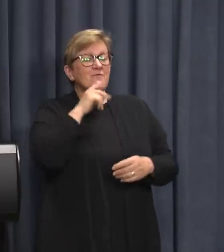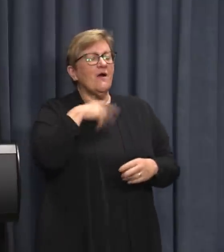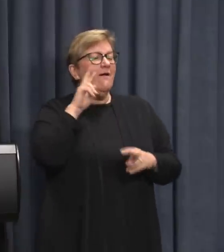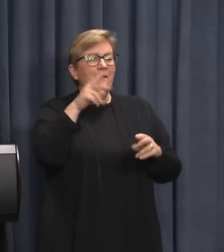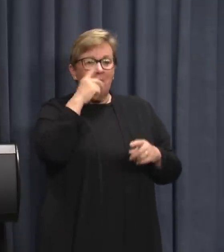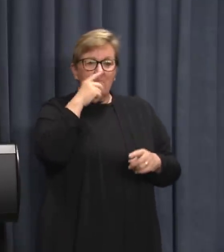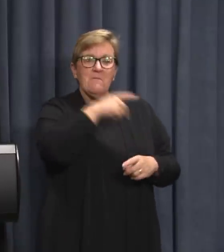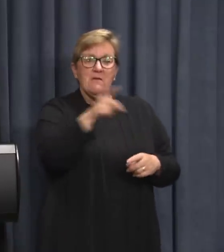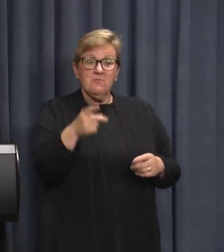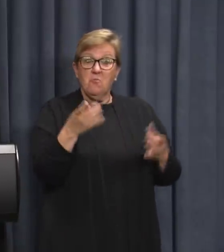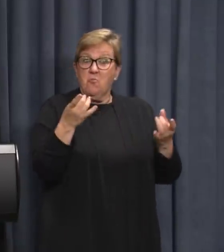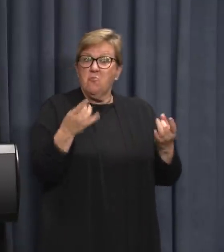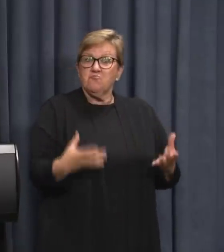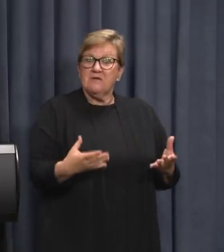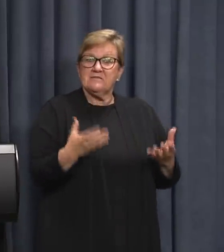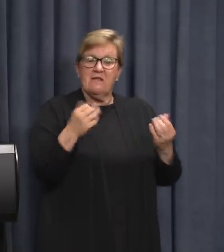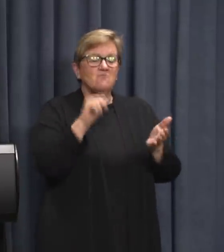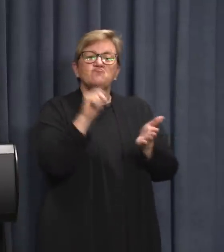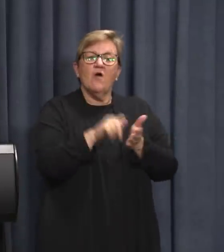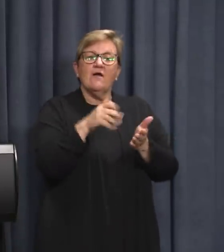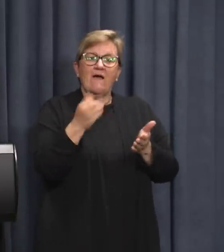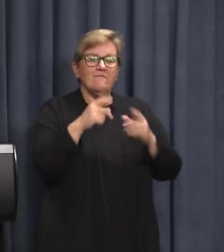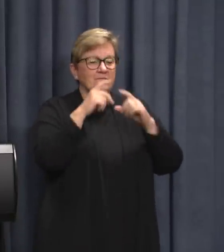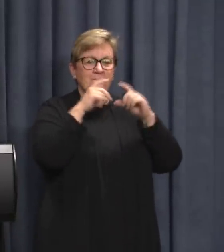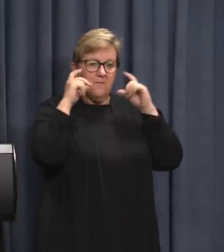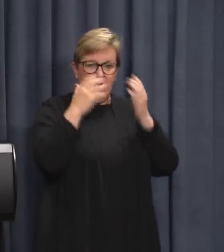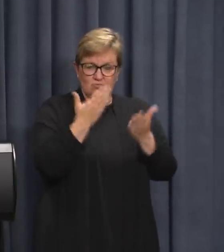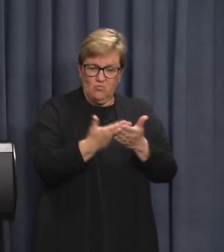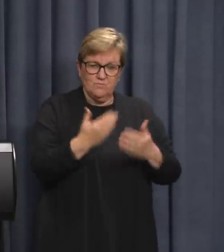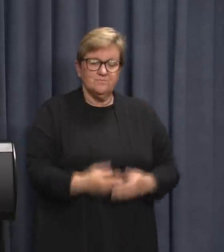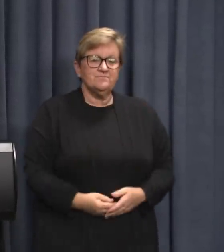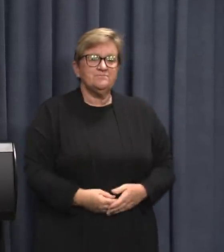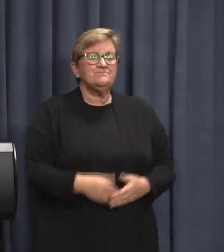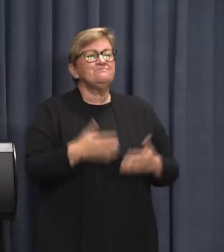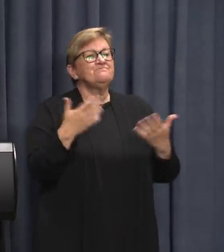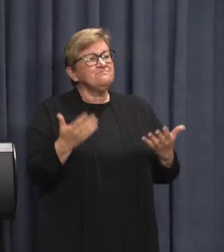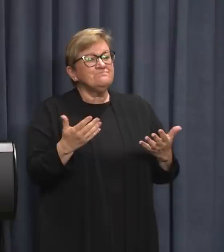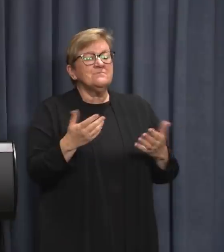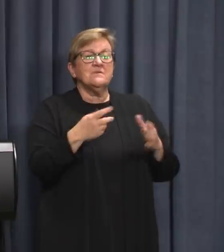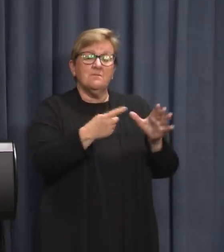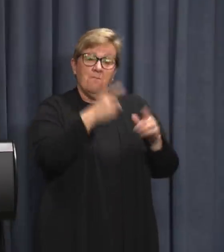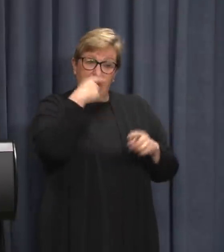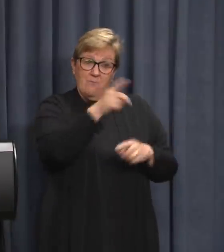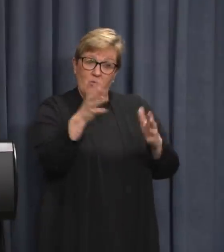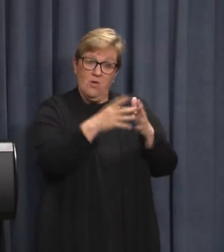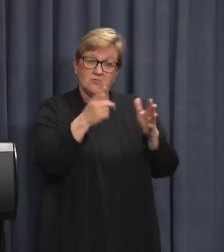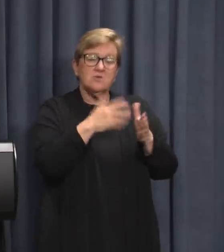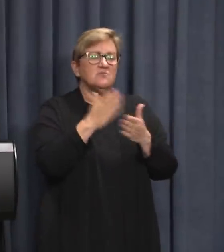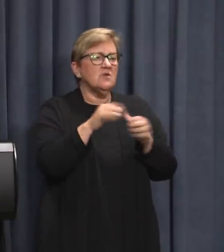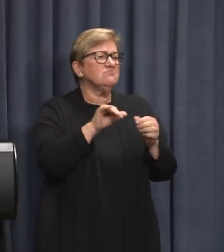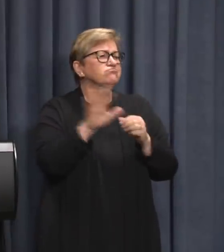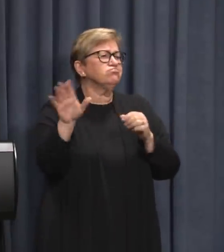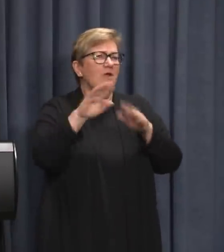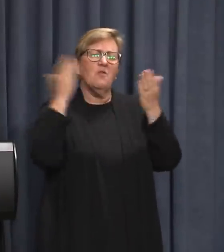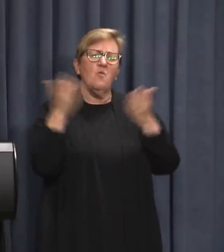noticed people were already doing the right thing and putting their masks on. Yet again the response from Western Australians has been world-class.